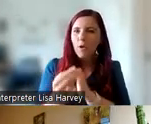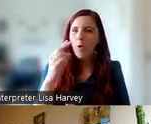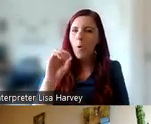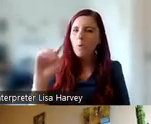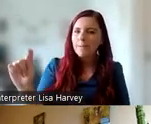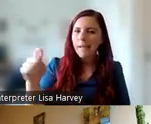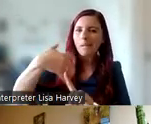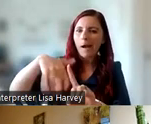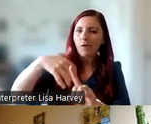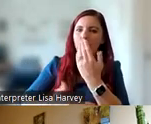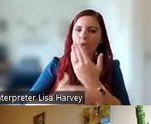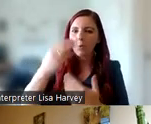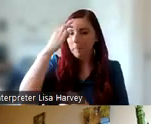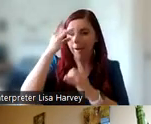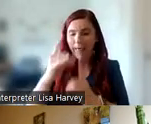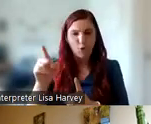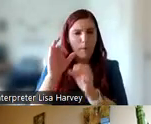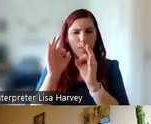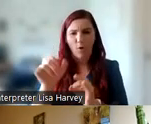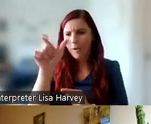youth mental health. So she was really perfect for the role.